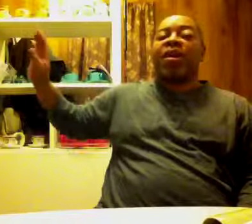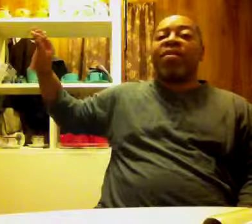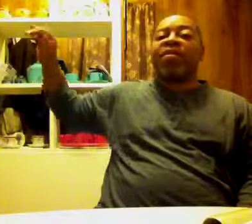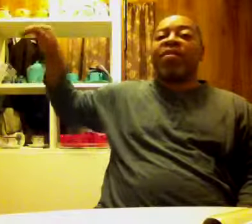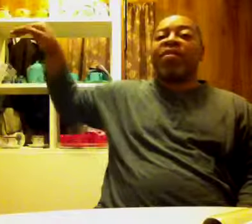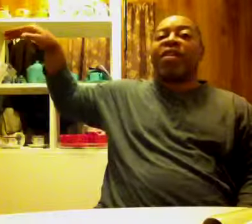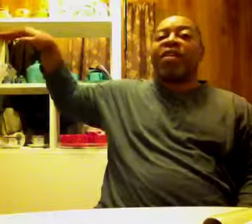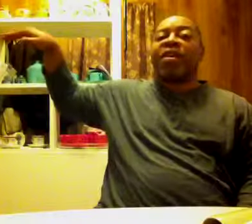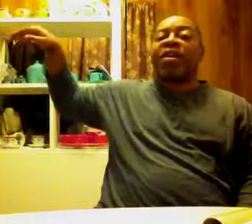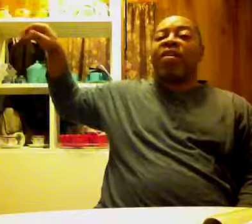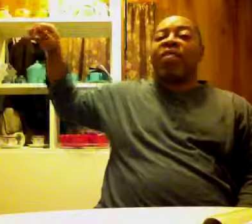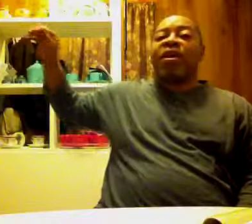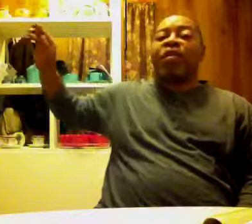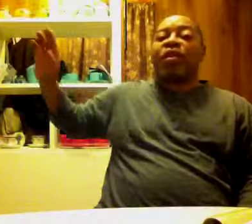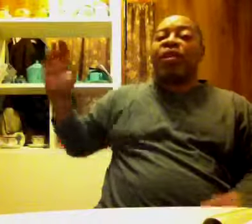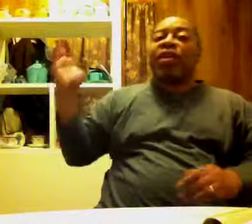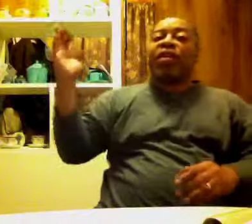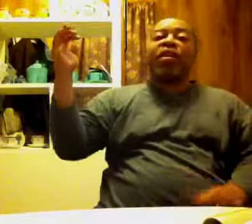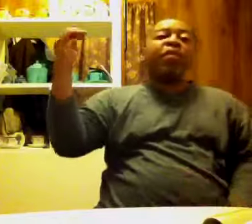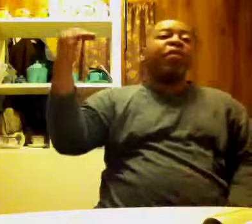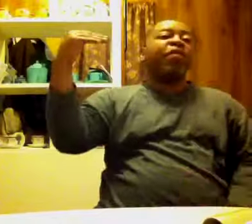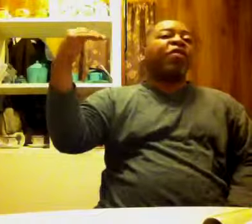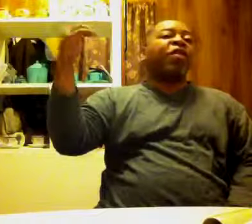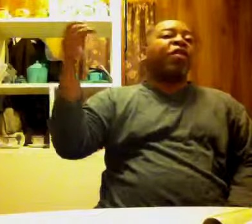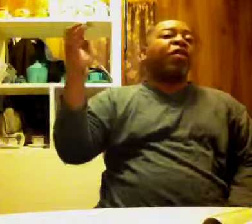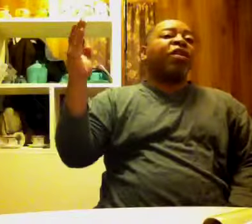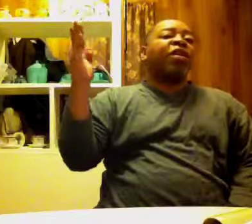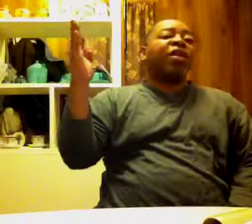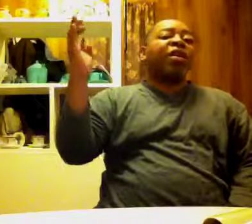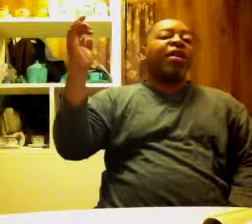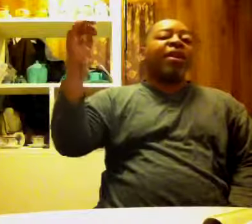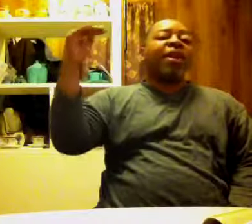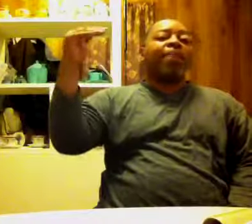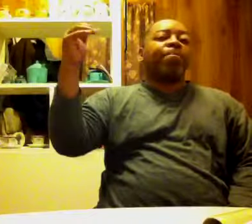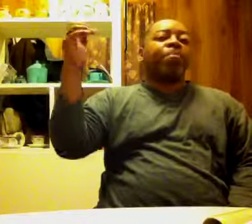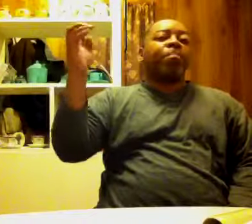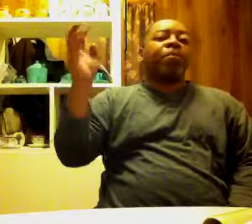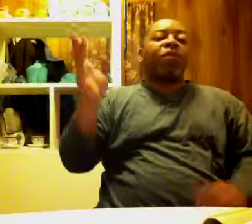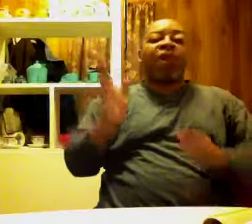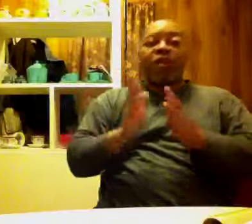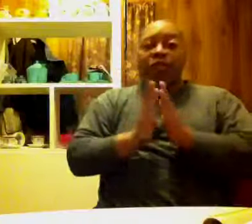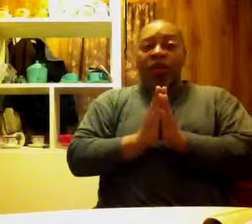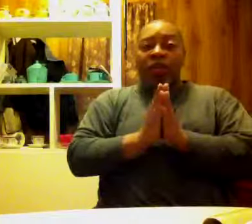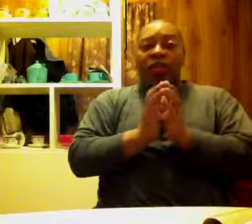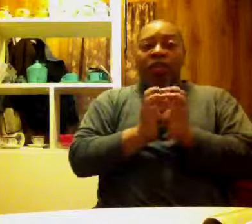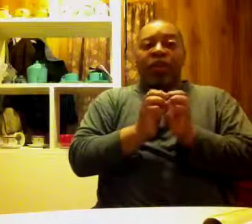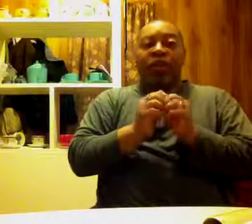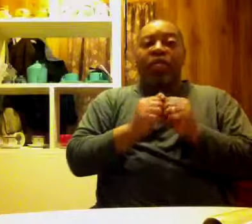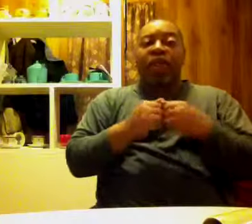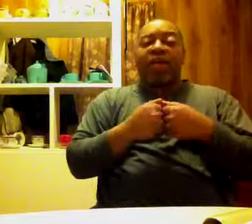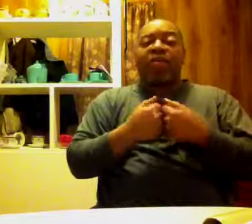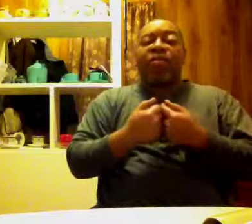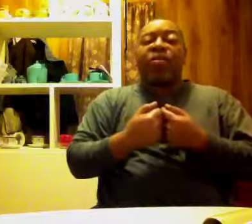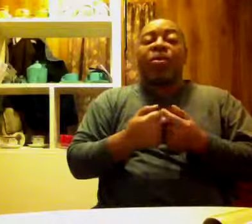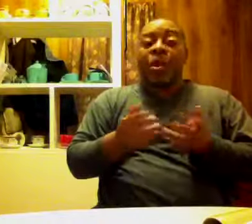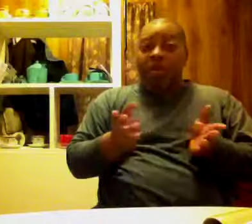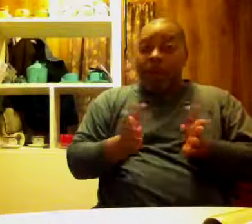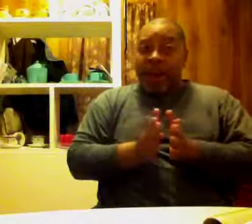you know, just doing this little subtle thing, you know, so I just suggest that you practice